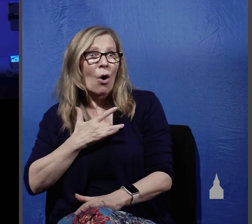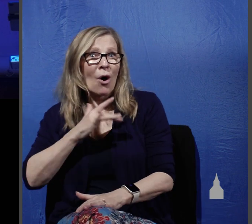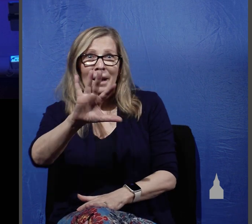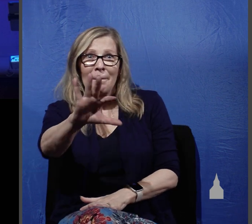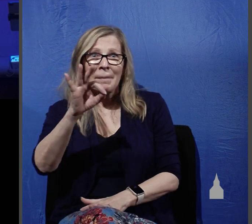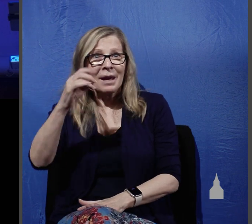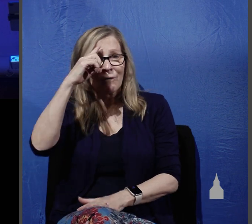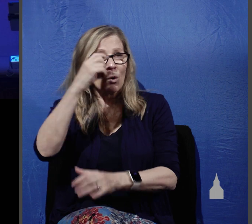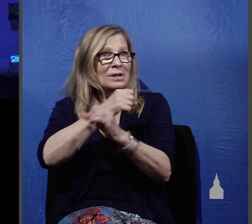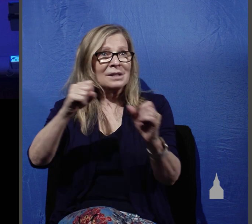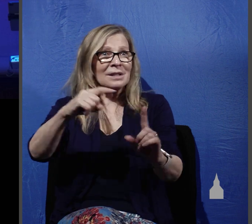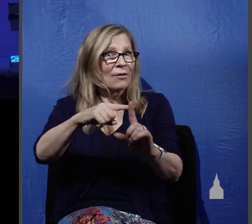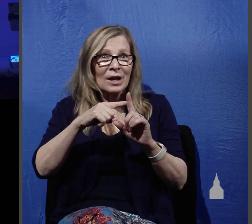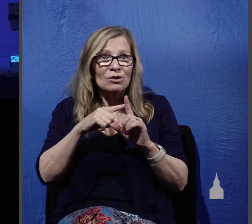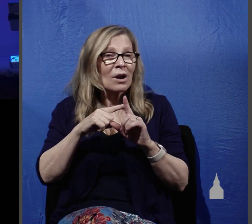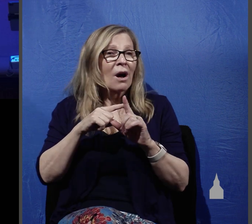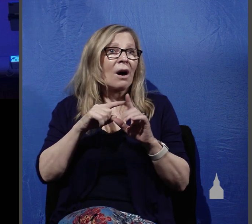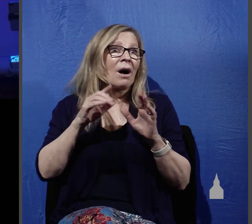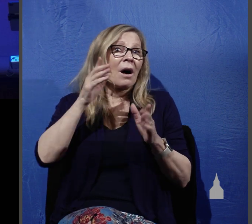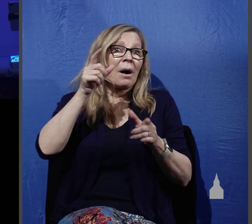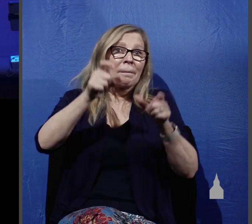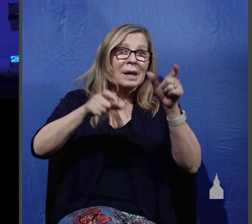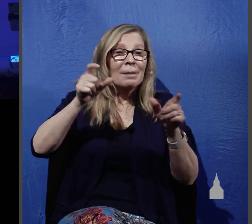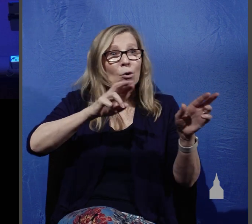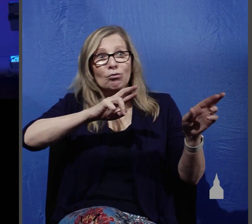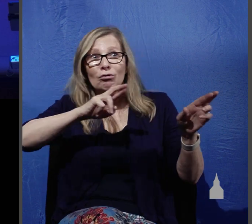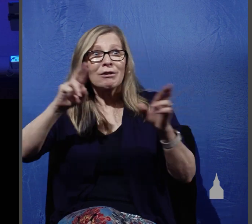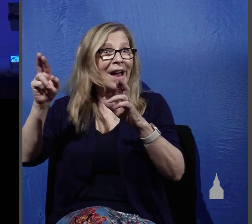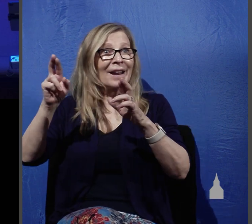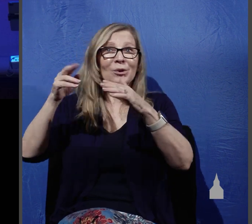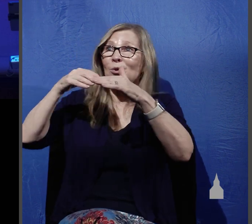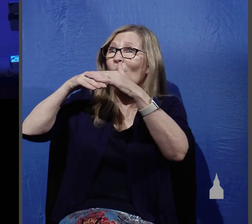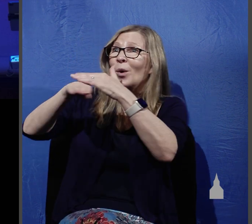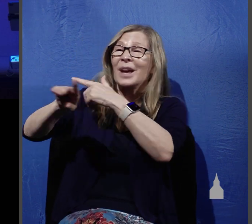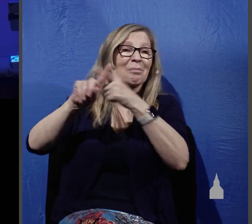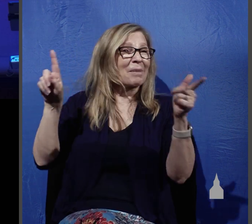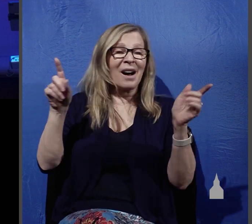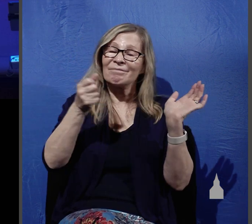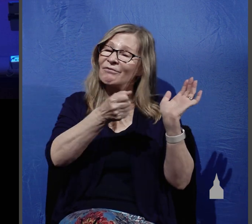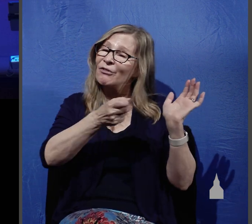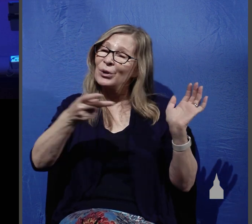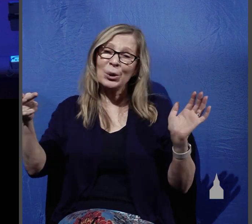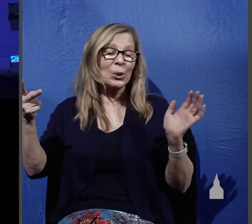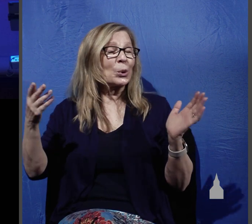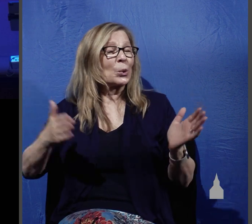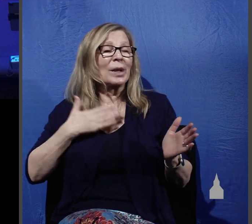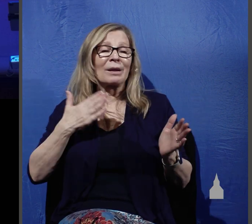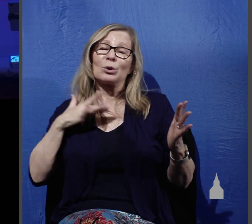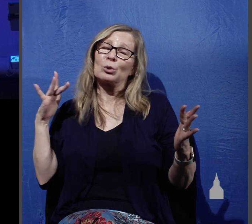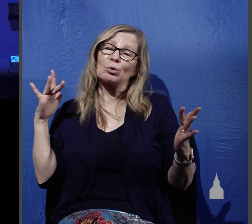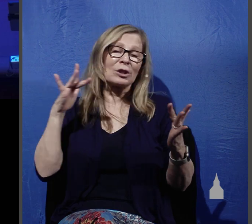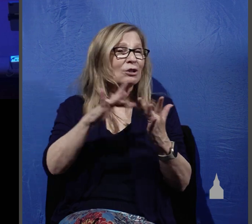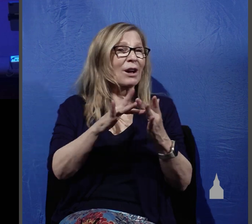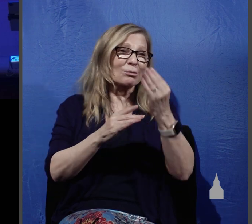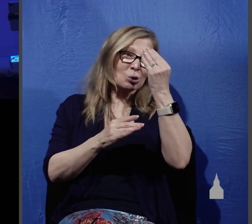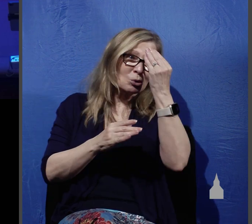salvation, individuals who are ready to enter his kingdom and so few believers willing to reach out to them to tell them how to enter